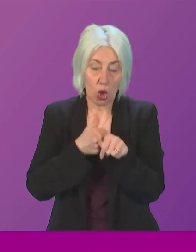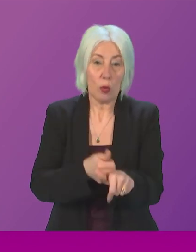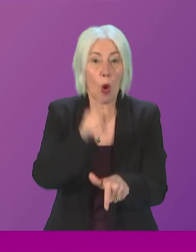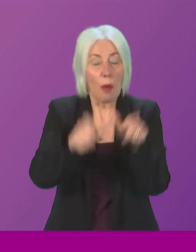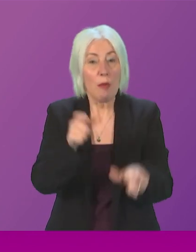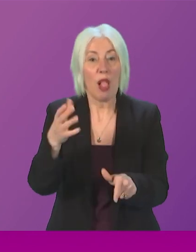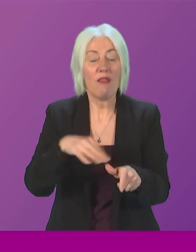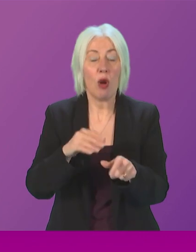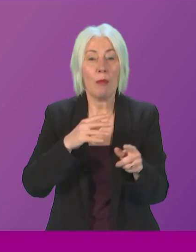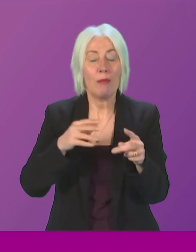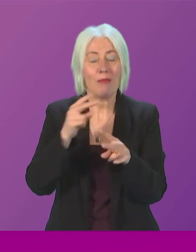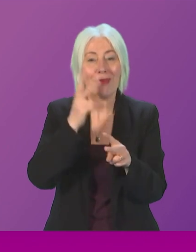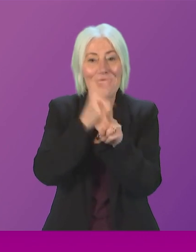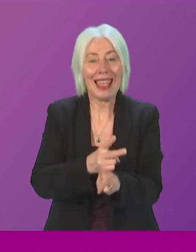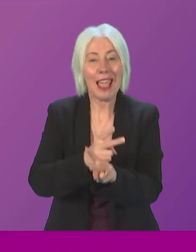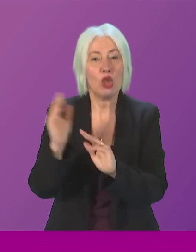Conservatives.